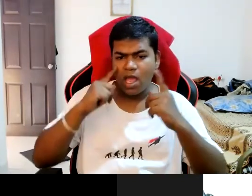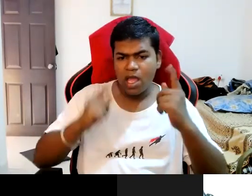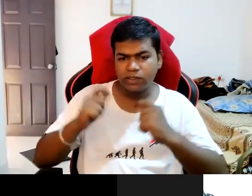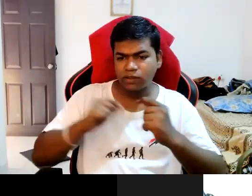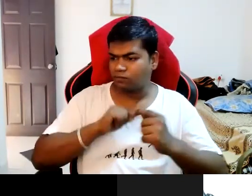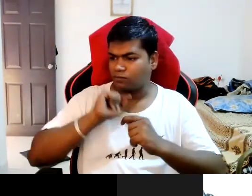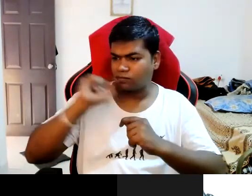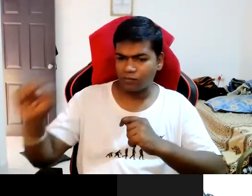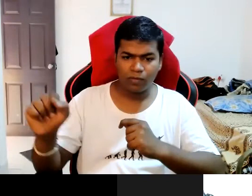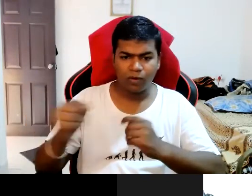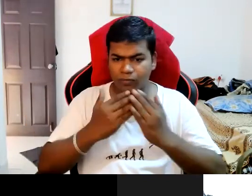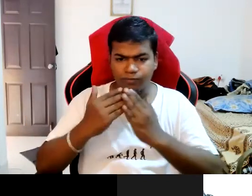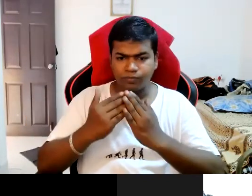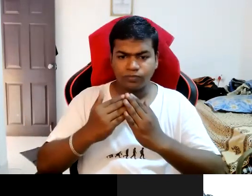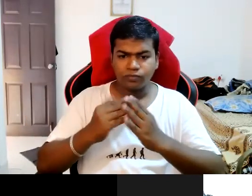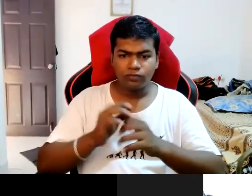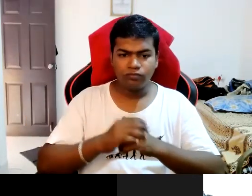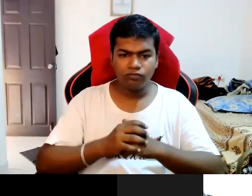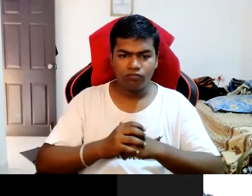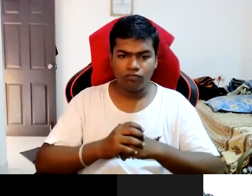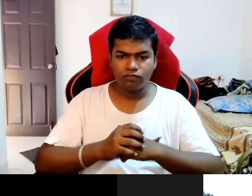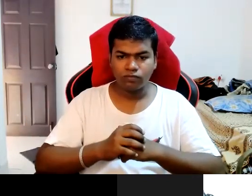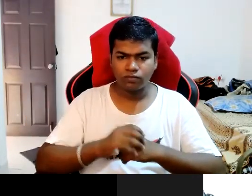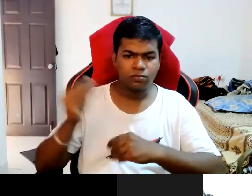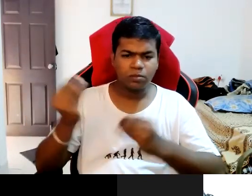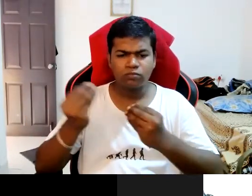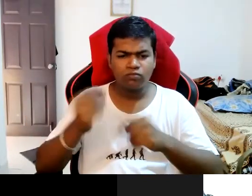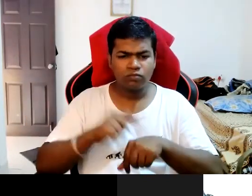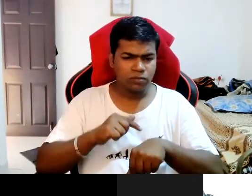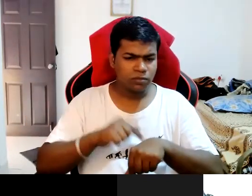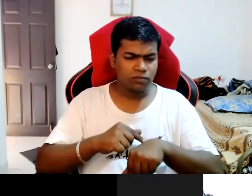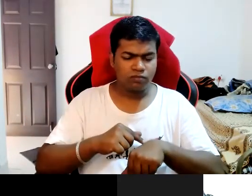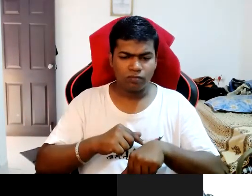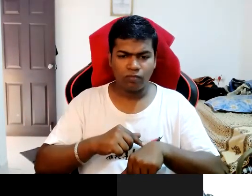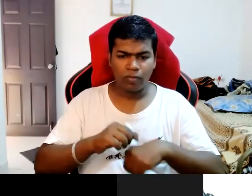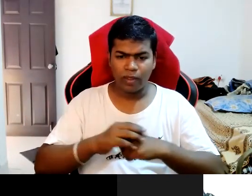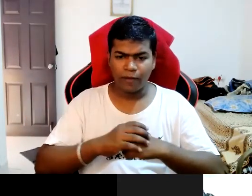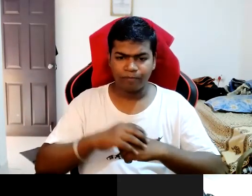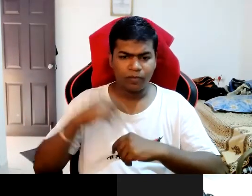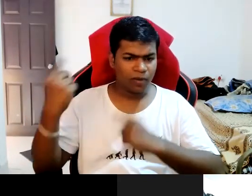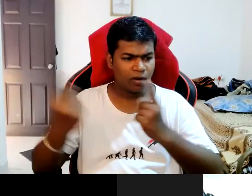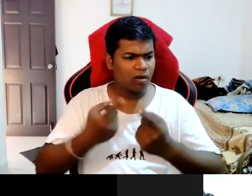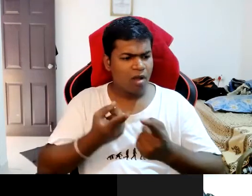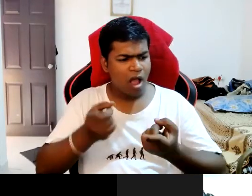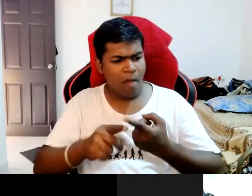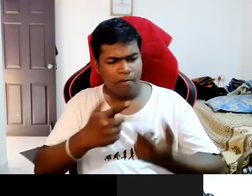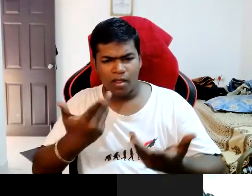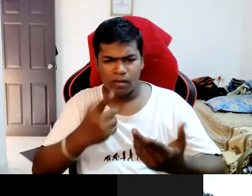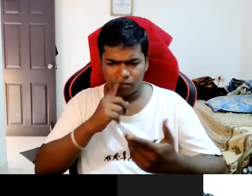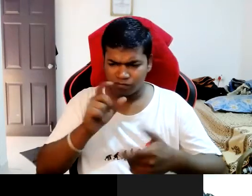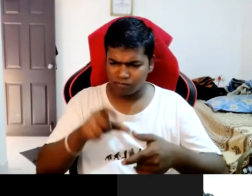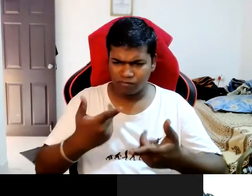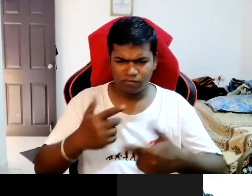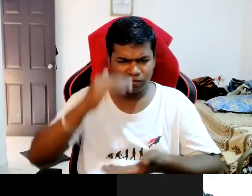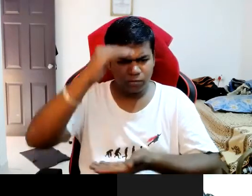that time it was taken for a minutes only because starting everybody will ask what happened to this kid why